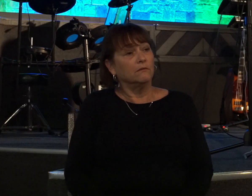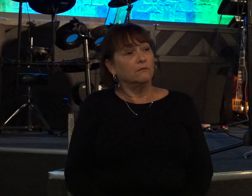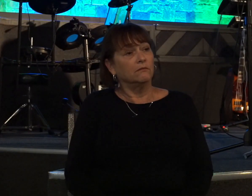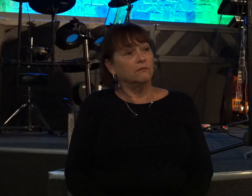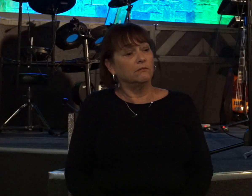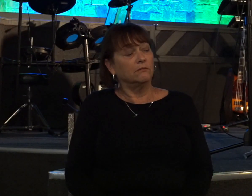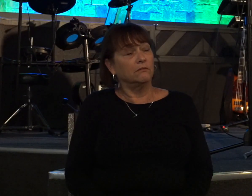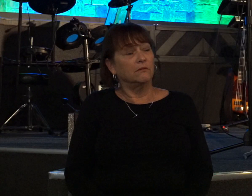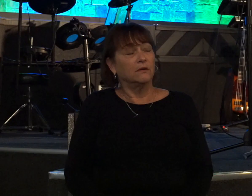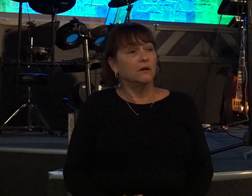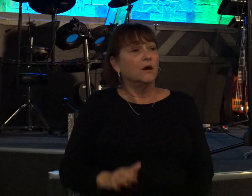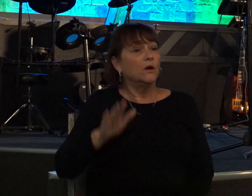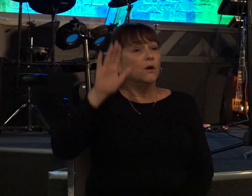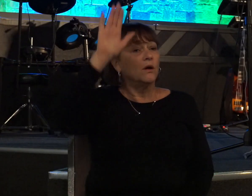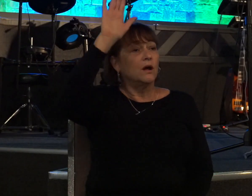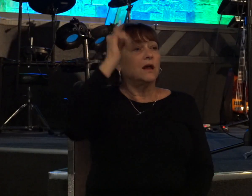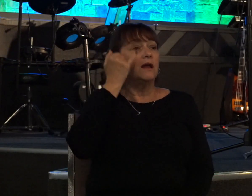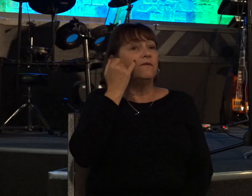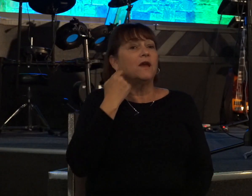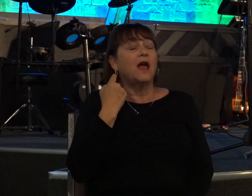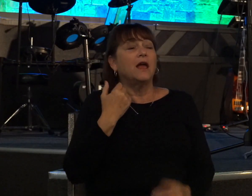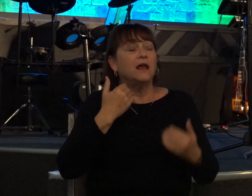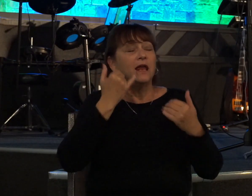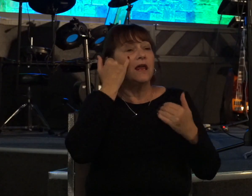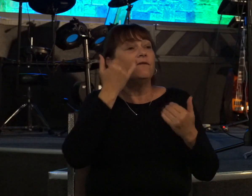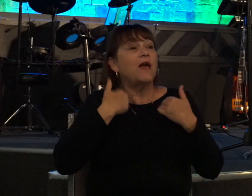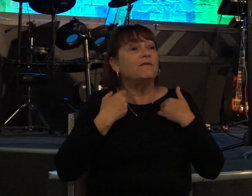raise your hand if you have someone who loves you right